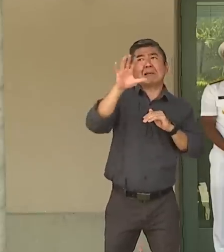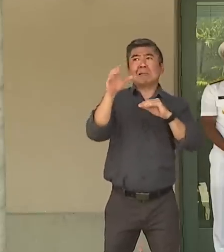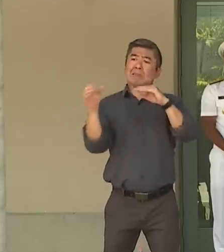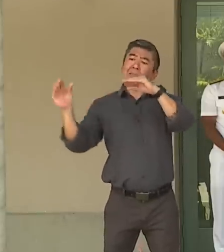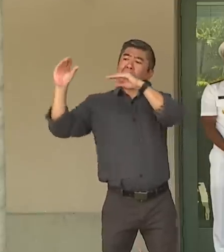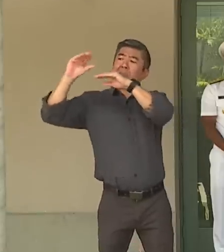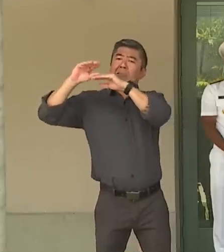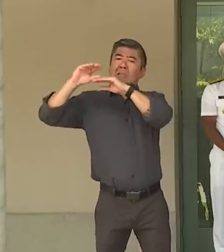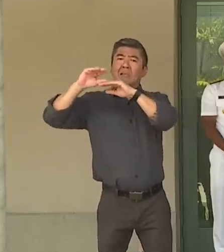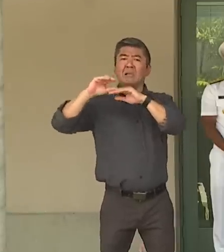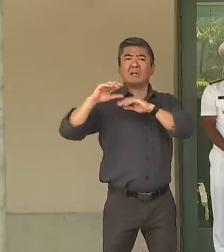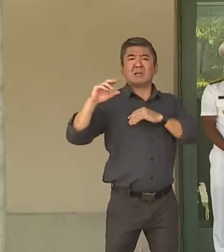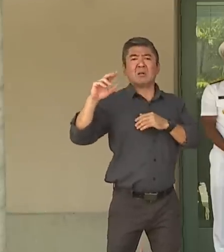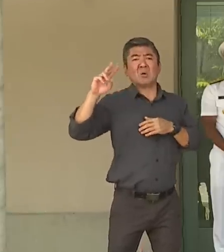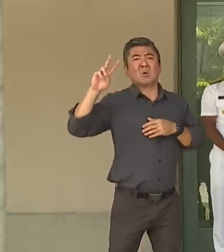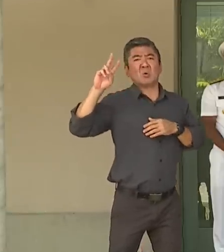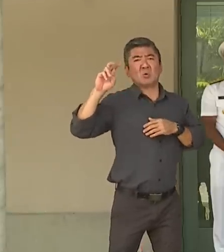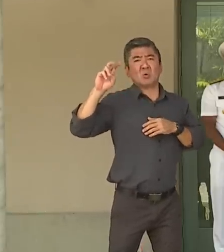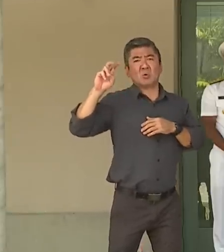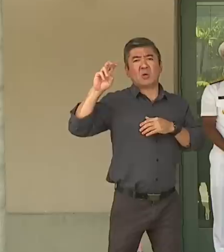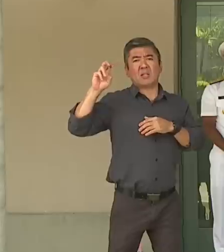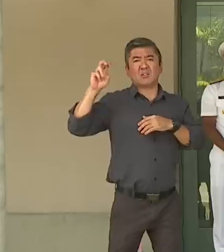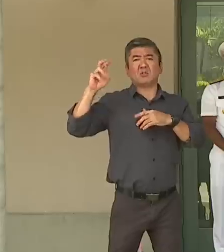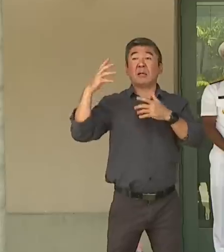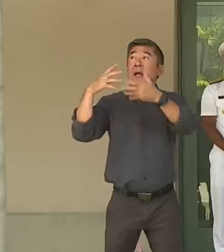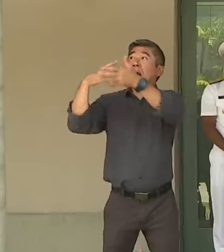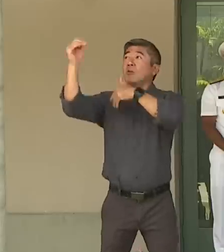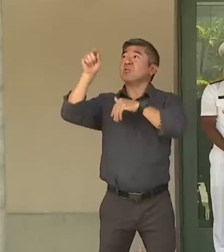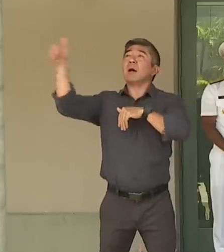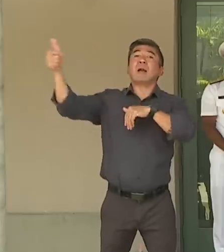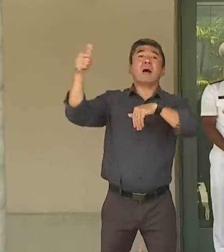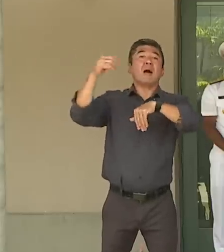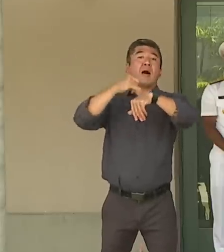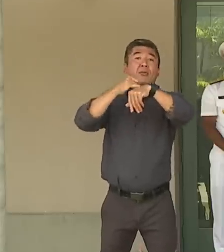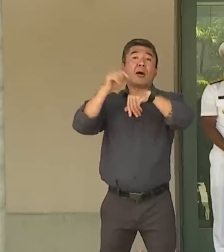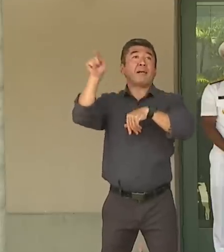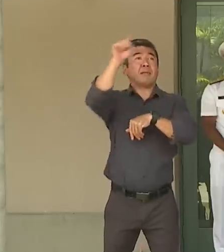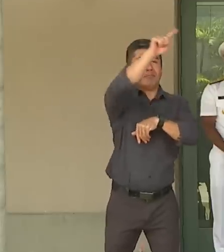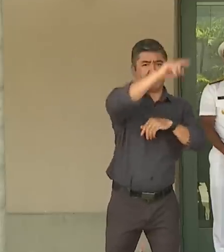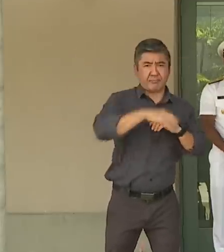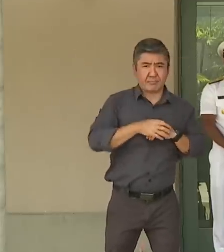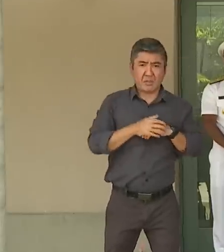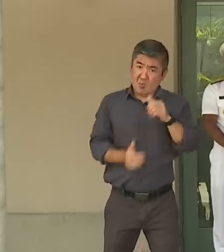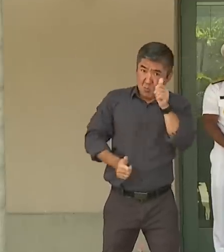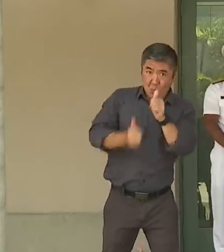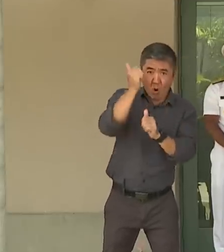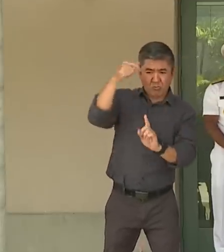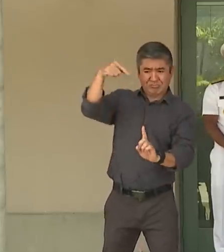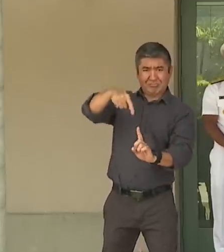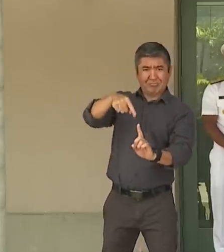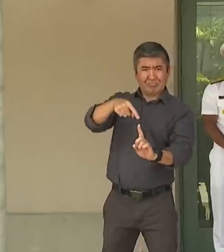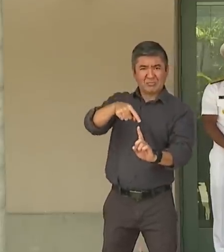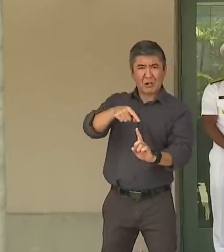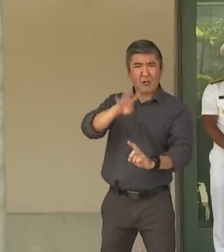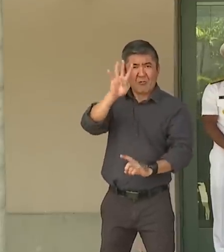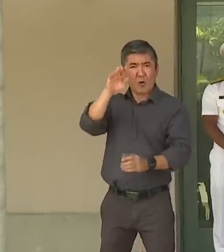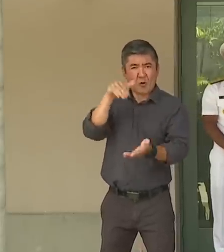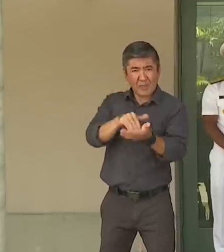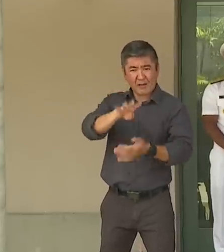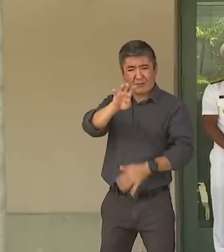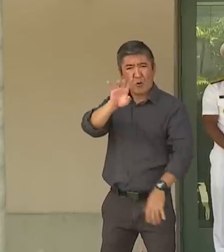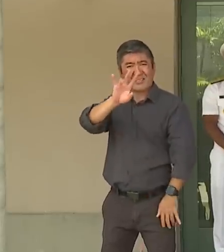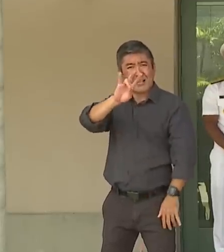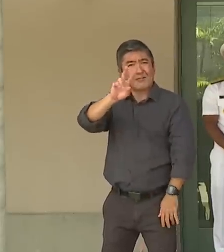more, a total of about 200 statewide outside of Oahu, but almost all of them on Oahu, 4,472.